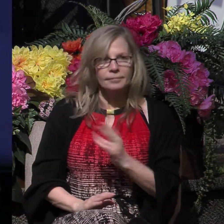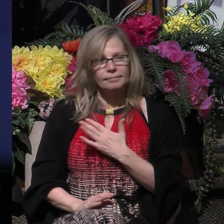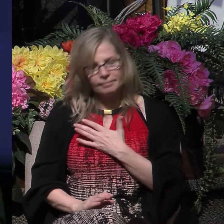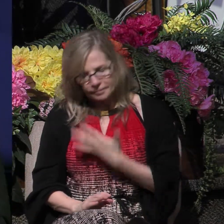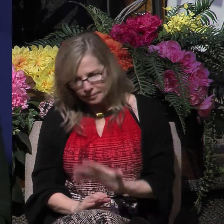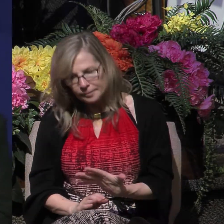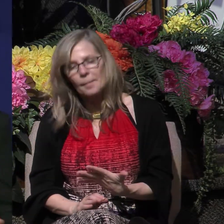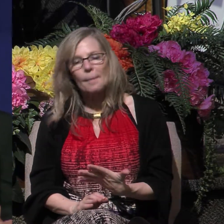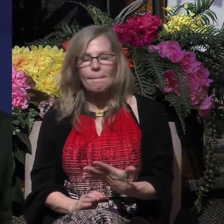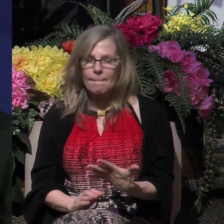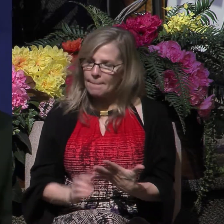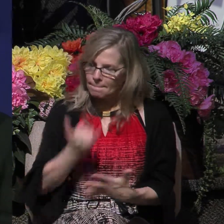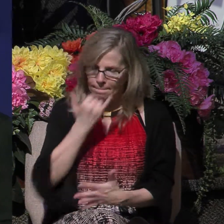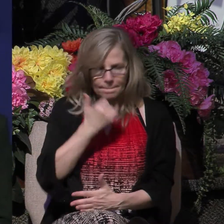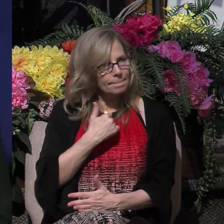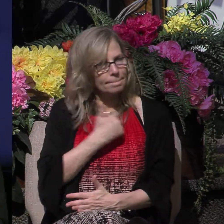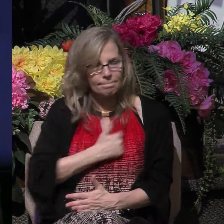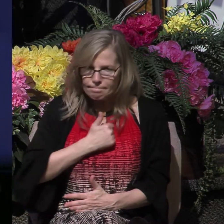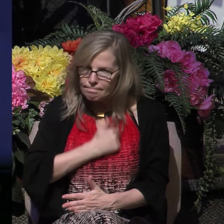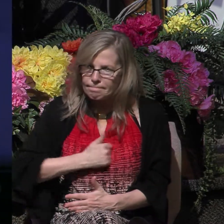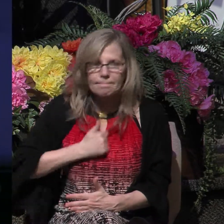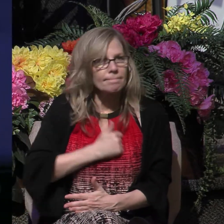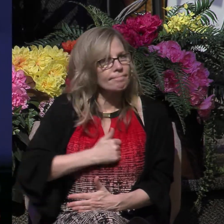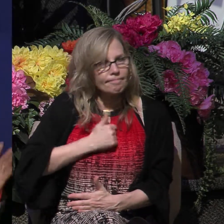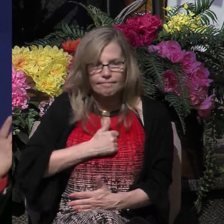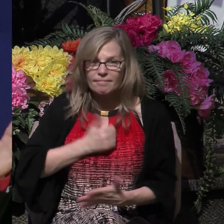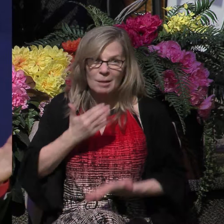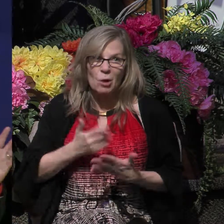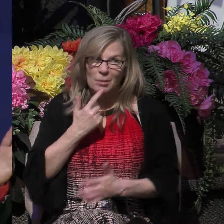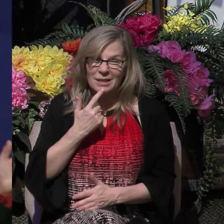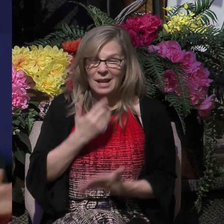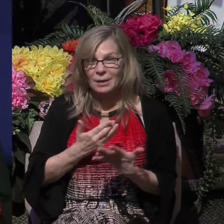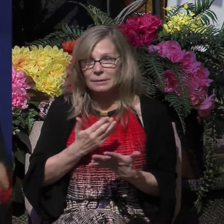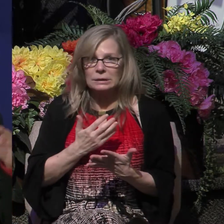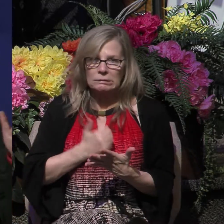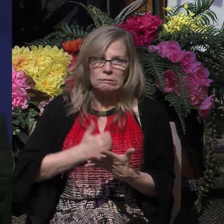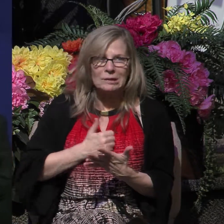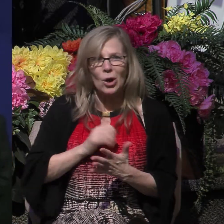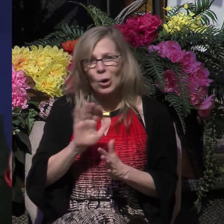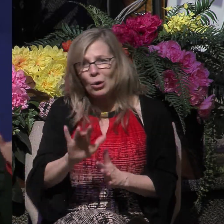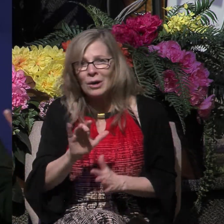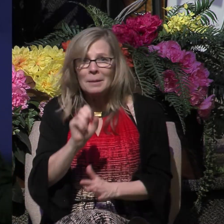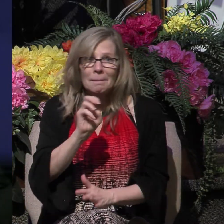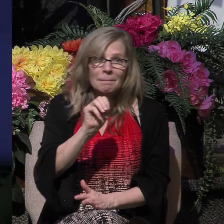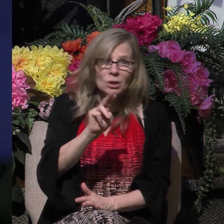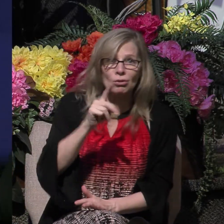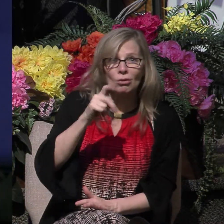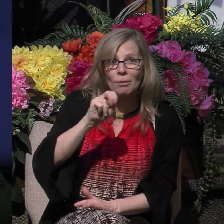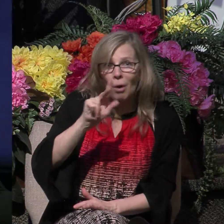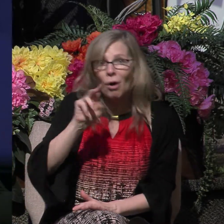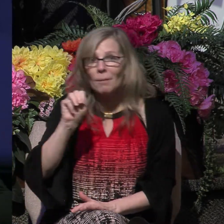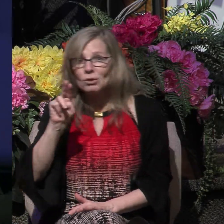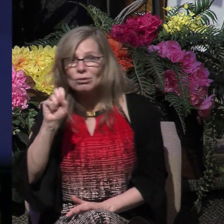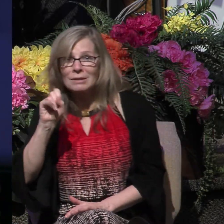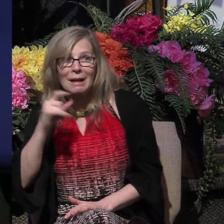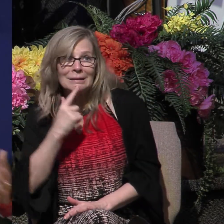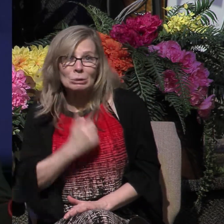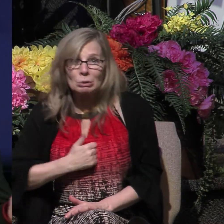how wrong they were, probably saying something like, oh, Mr. Paul, Mr. Silas, we're so sorry. We didn't know.